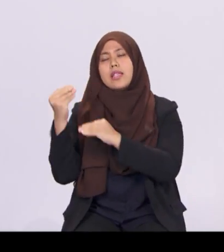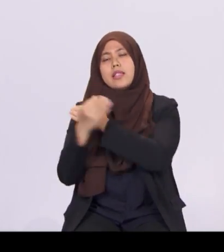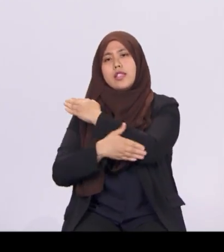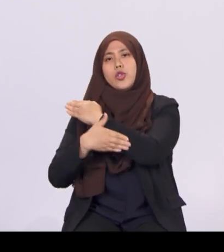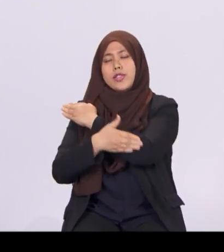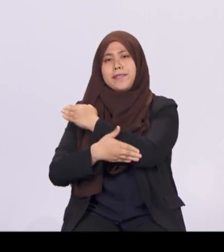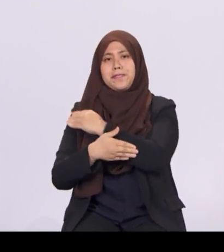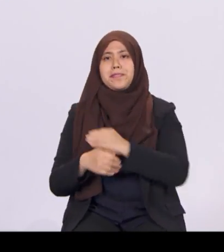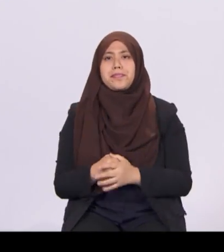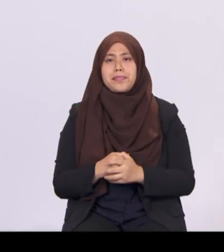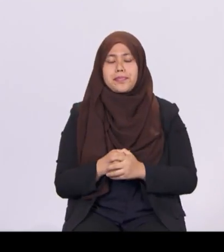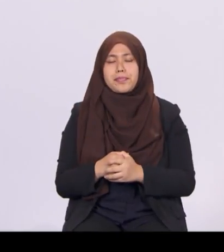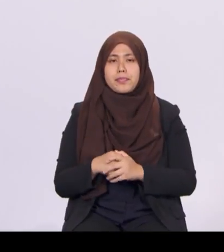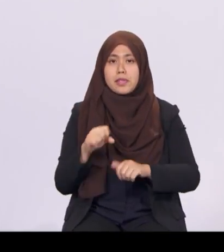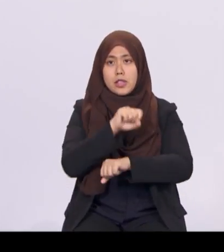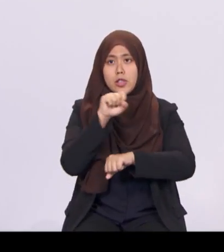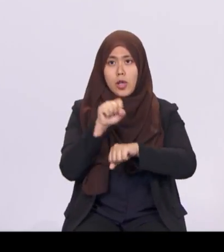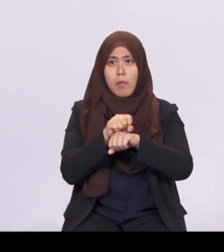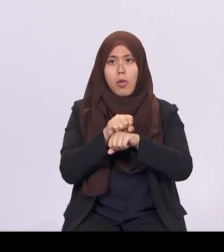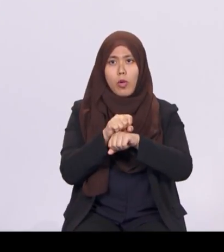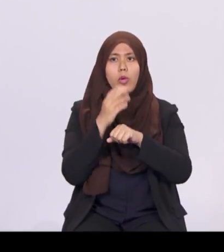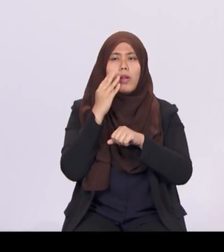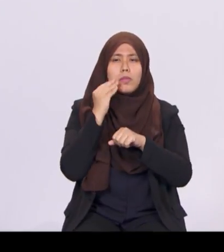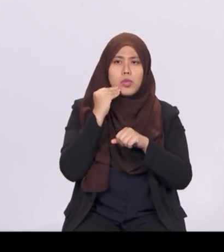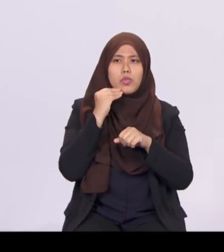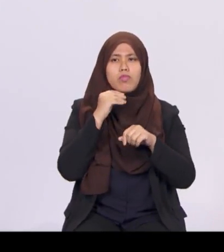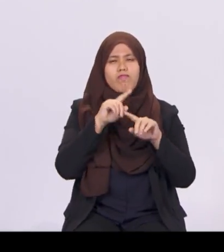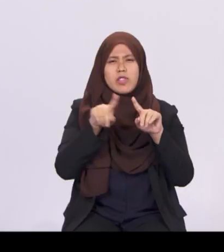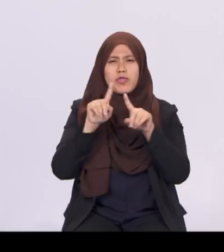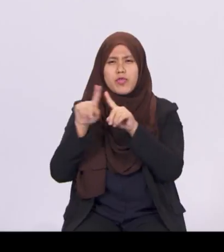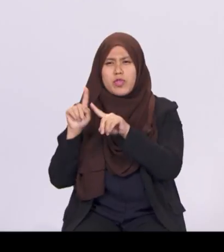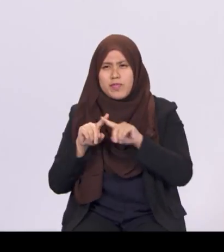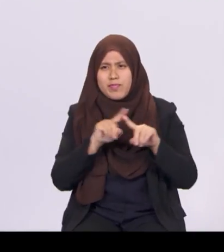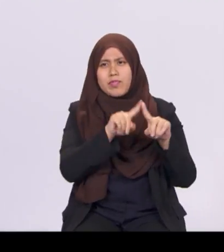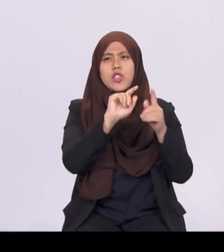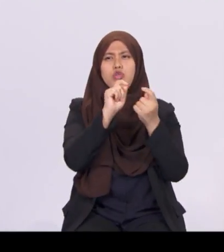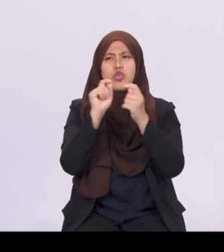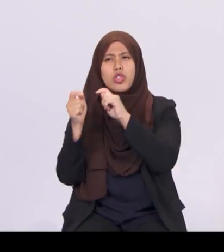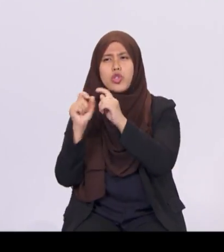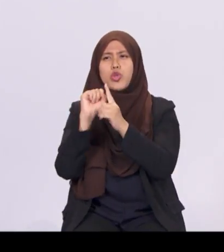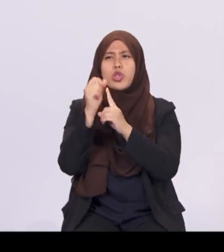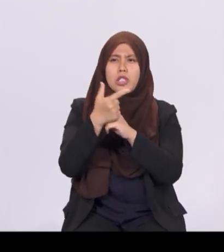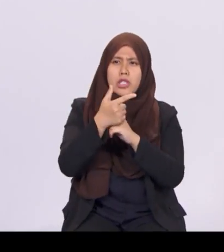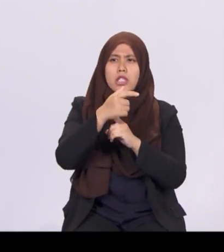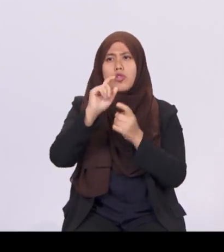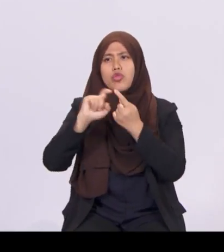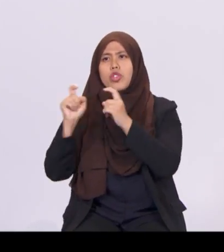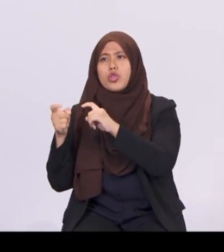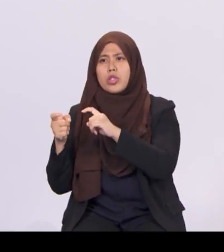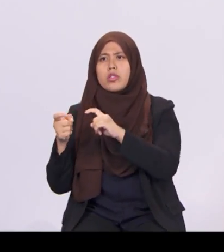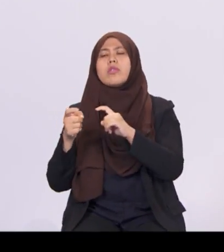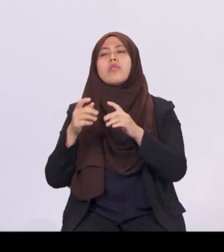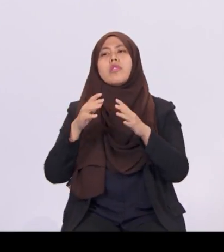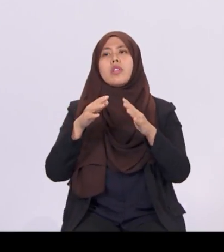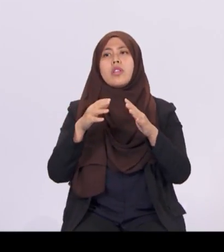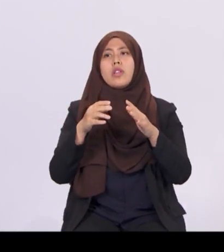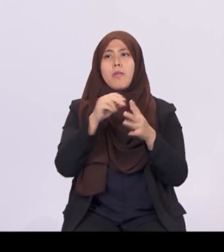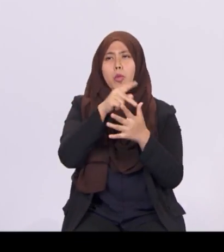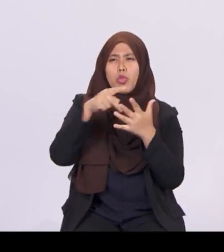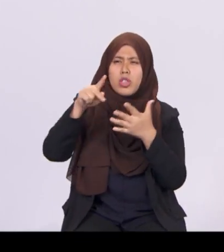As Singapore undergoes demographic and societal changes that place greater demands on families, the community and the